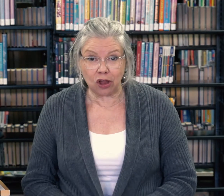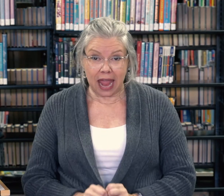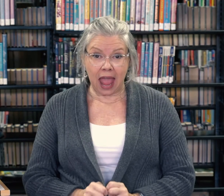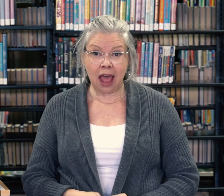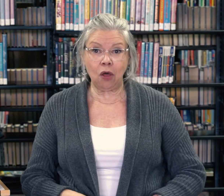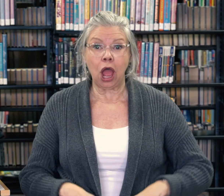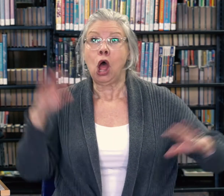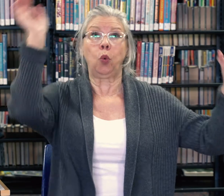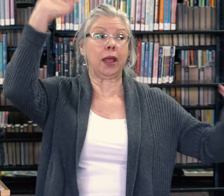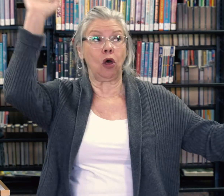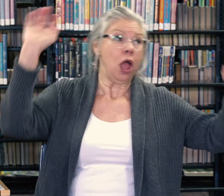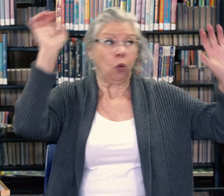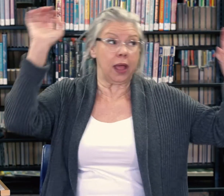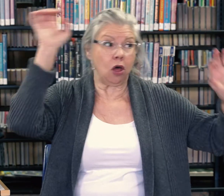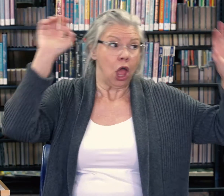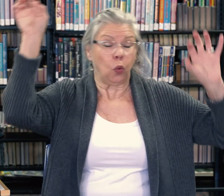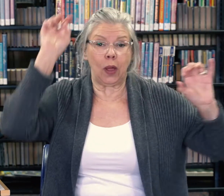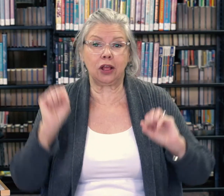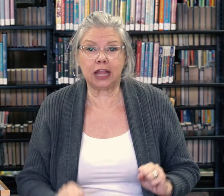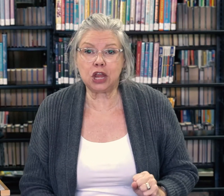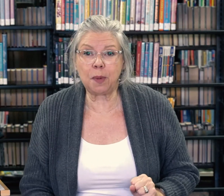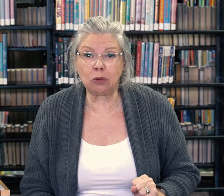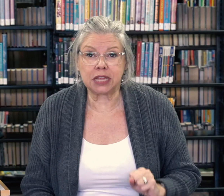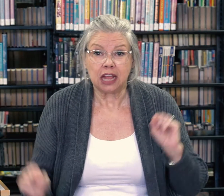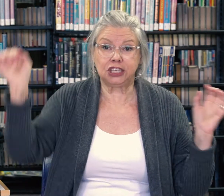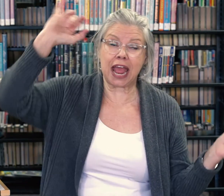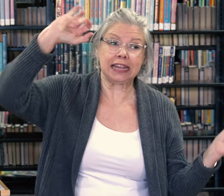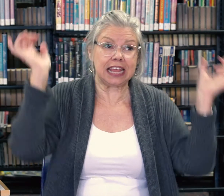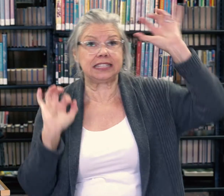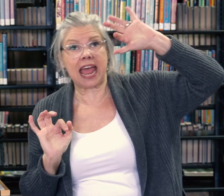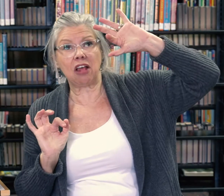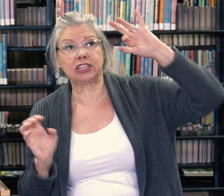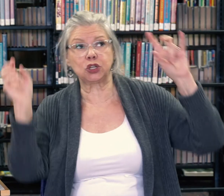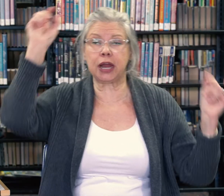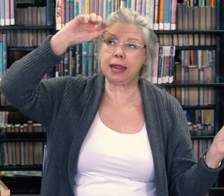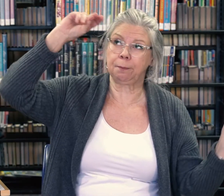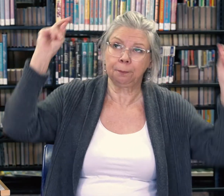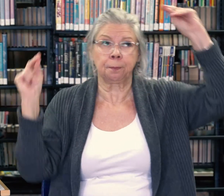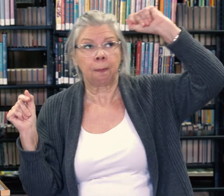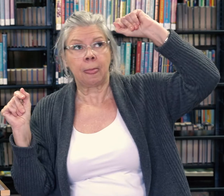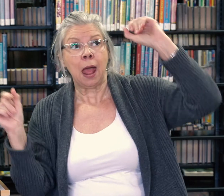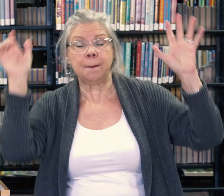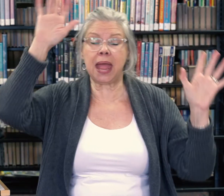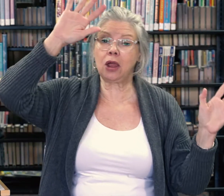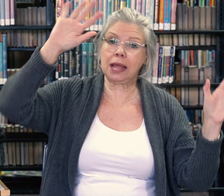now. Wiggle, wiggle, wiggle in your boat. Gently down the stream. Merrily,